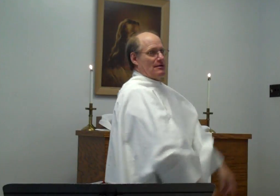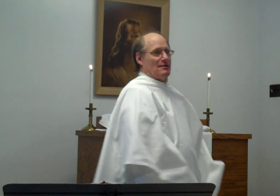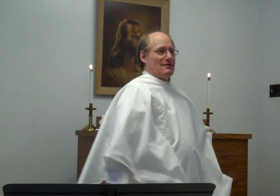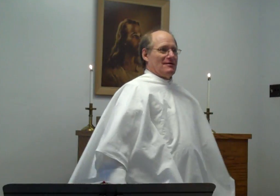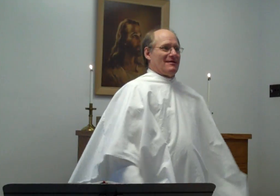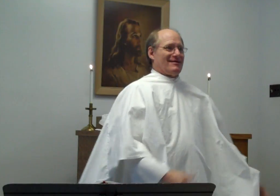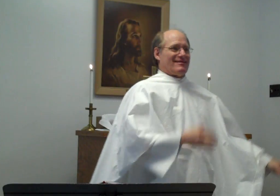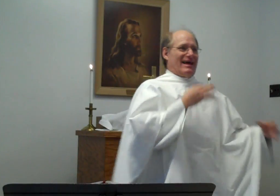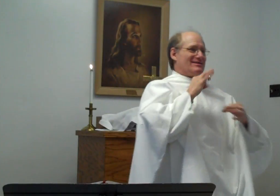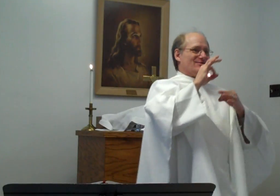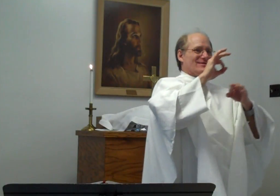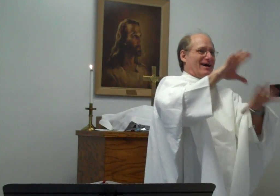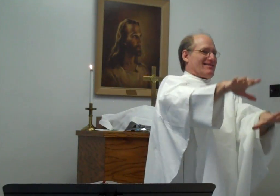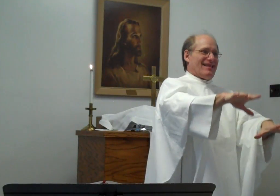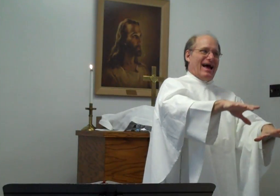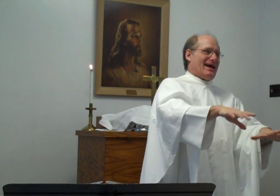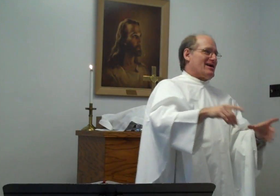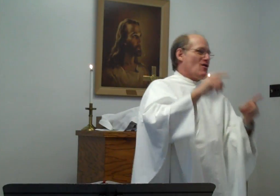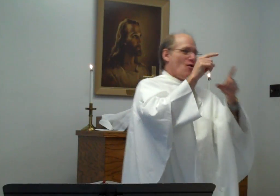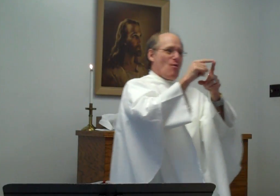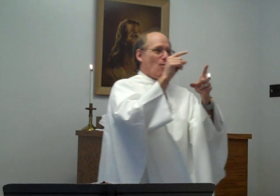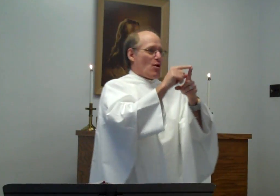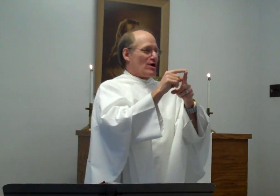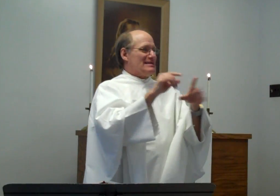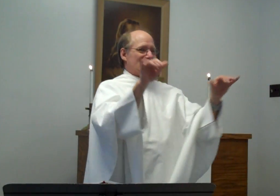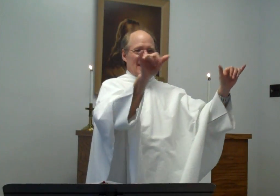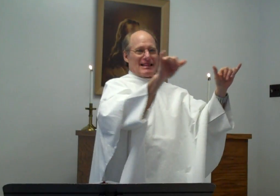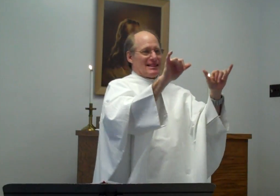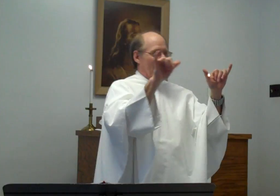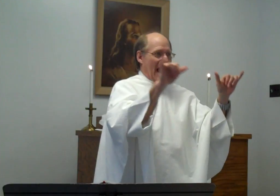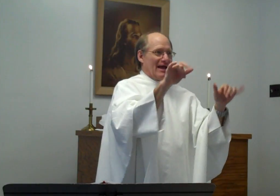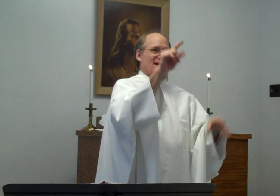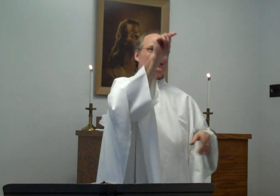They do not like words like